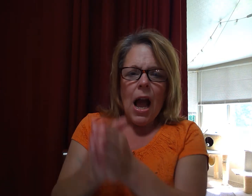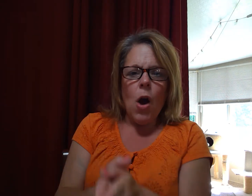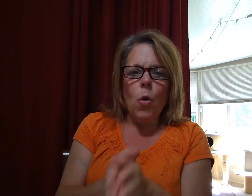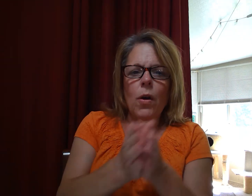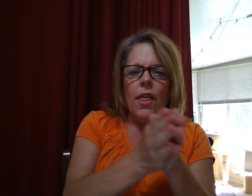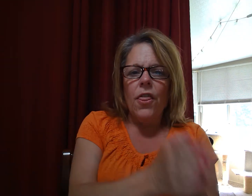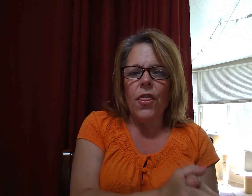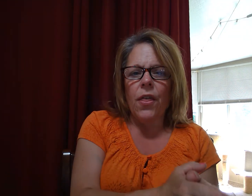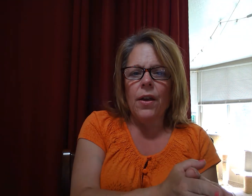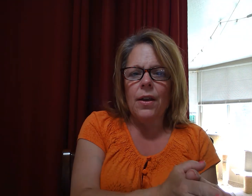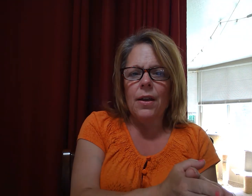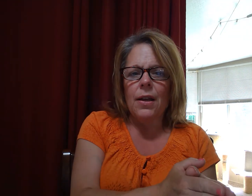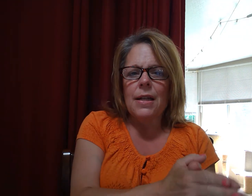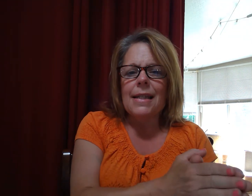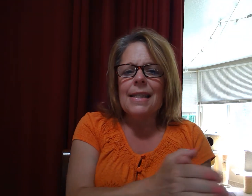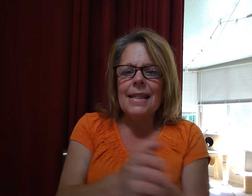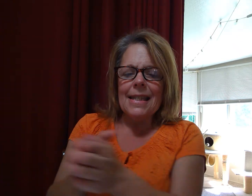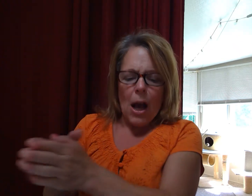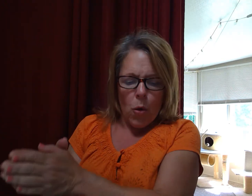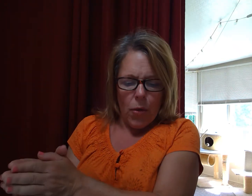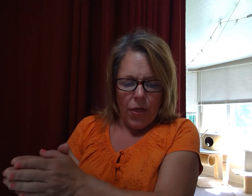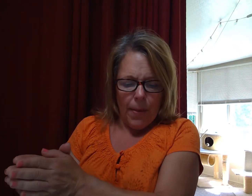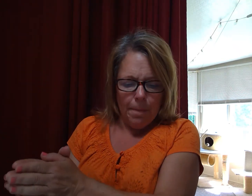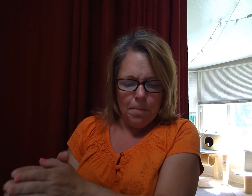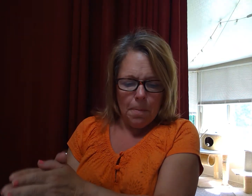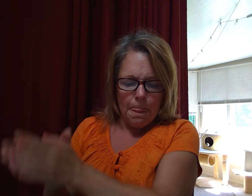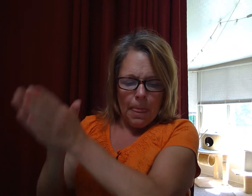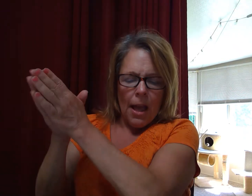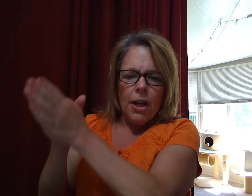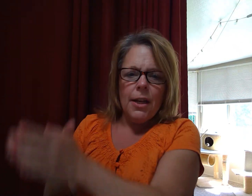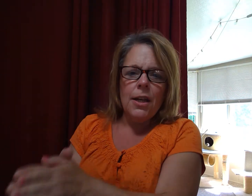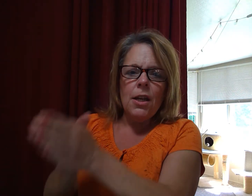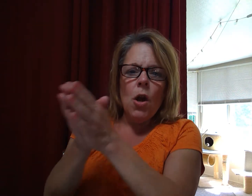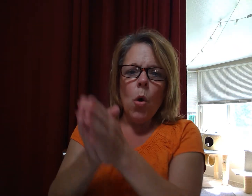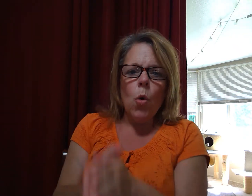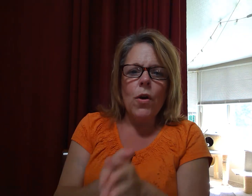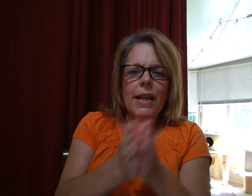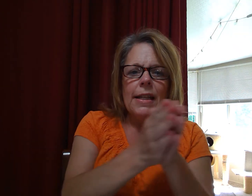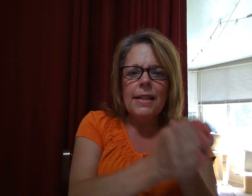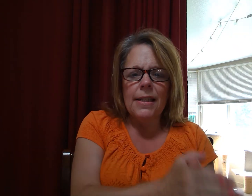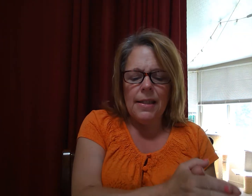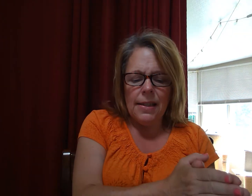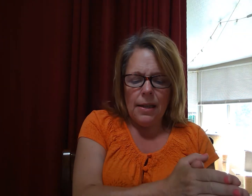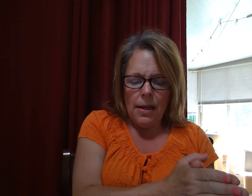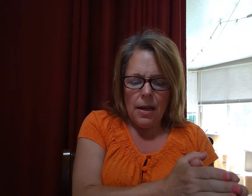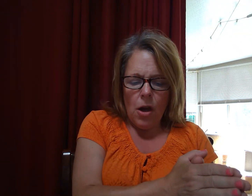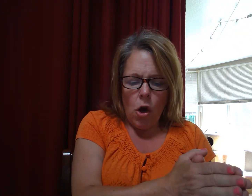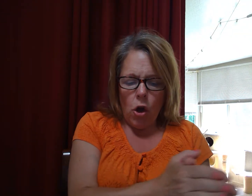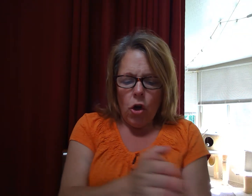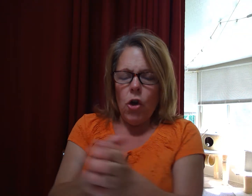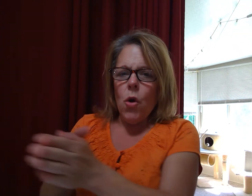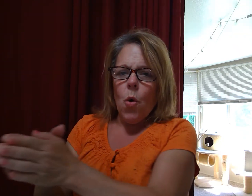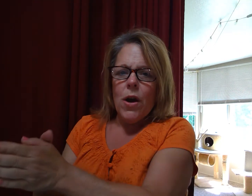South. South. N-O-I-Z. Noise.